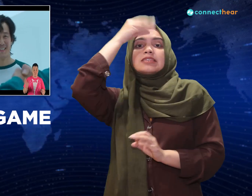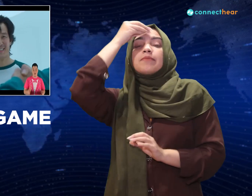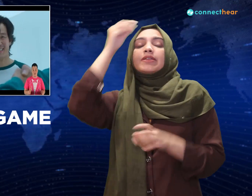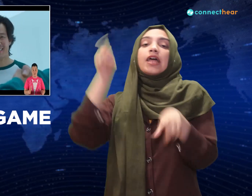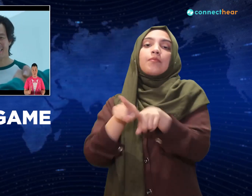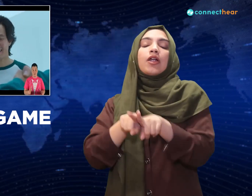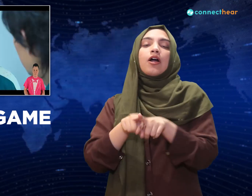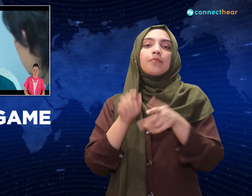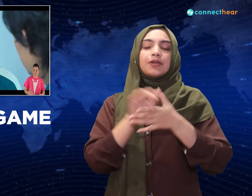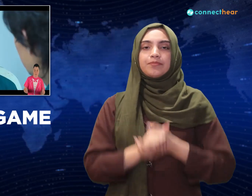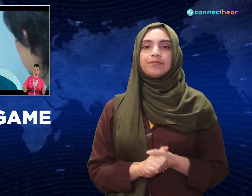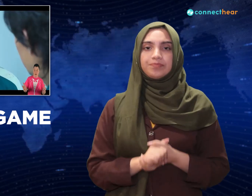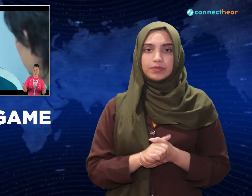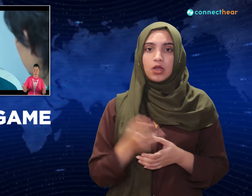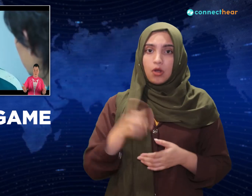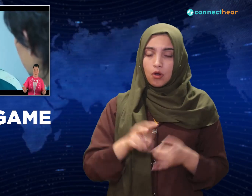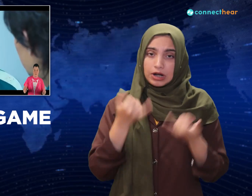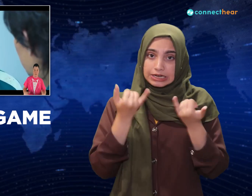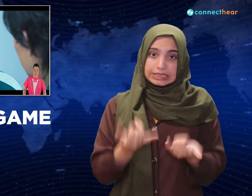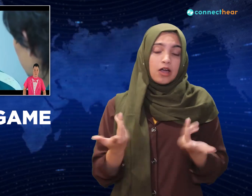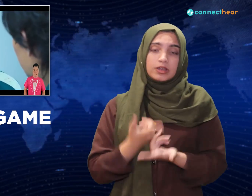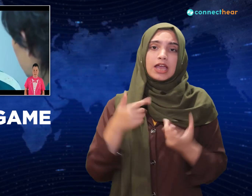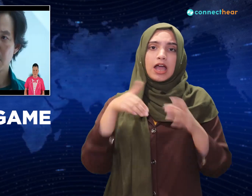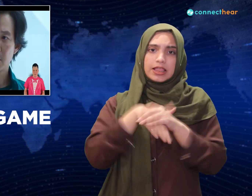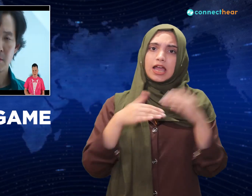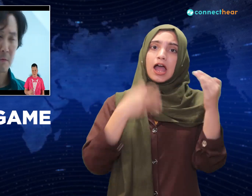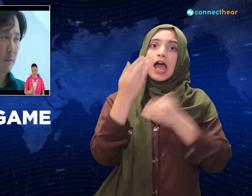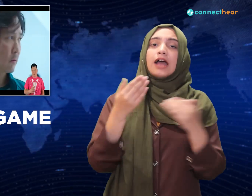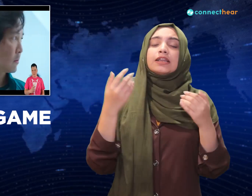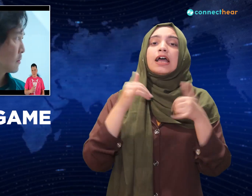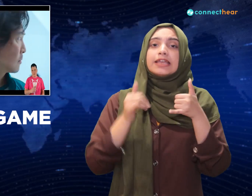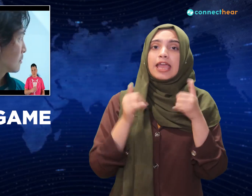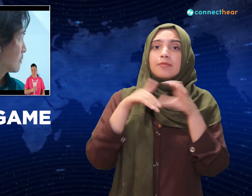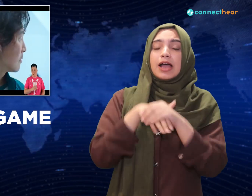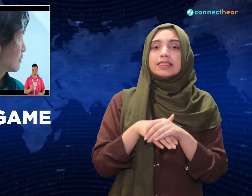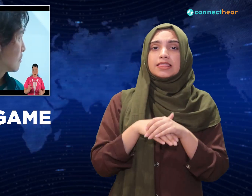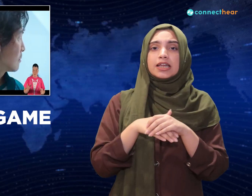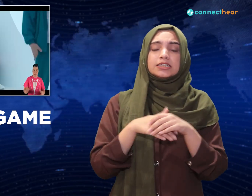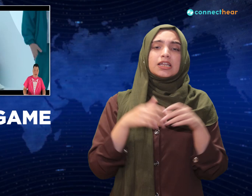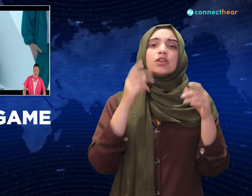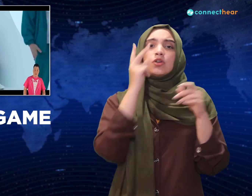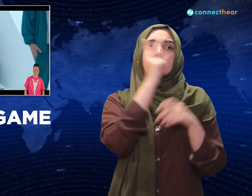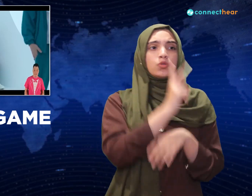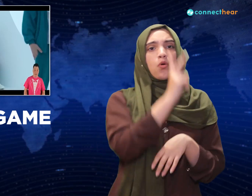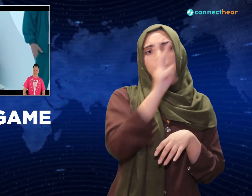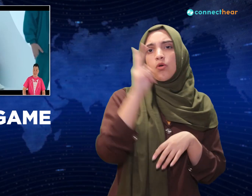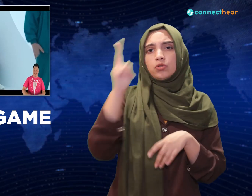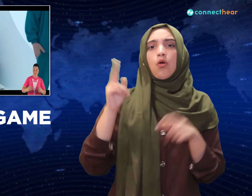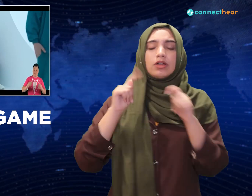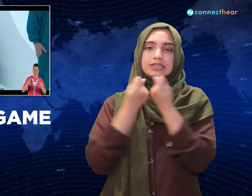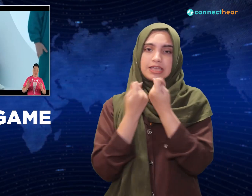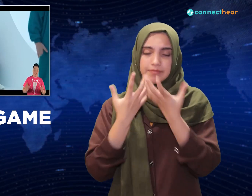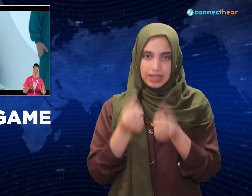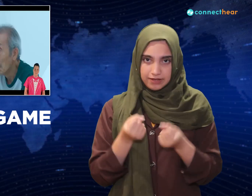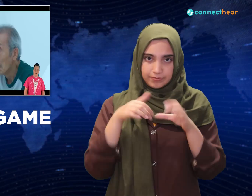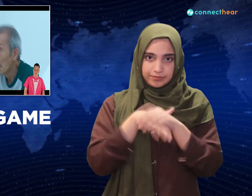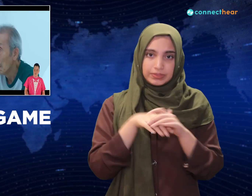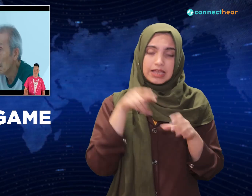partners. But there's an odd number of players left, and everyone assumes the odd man out's getting eliminated. So Guillaume